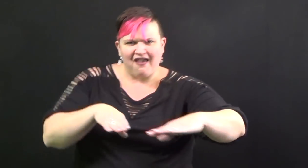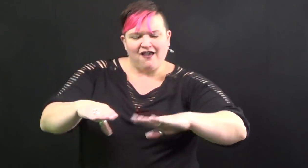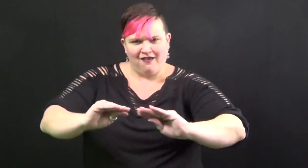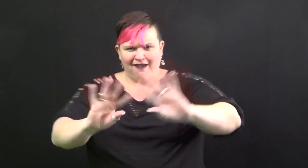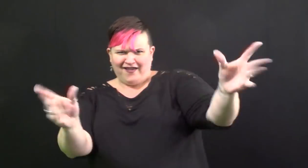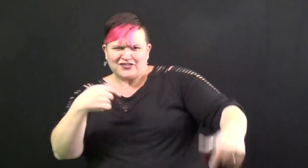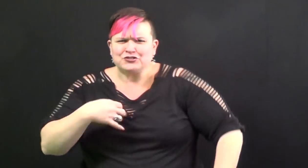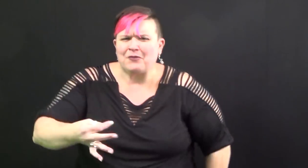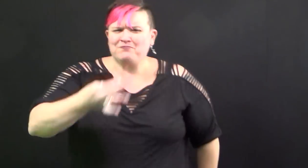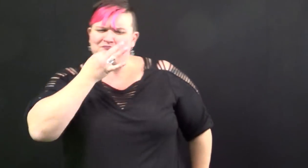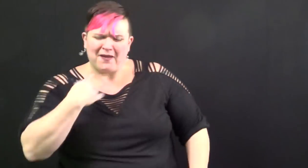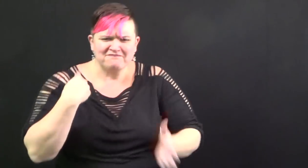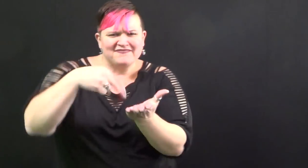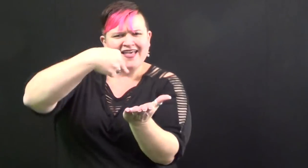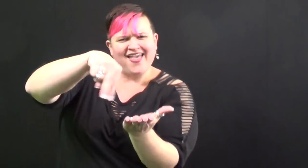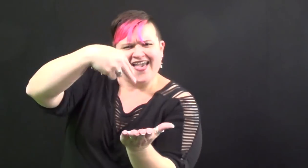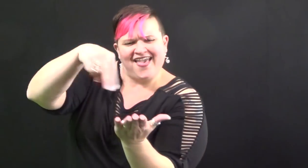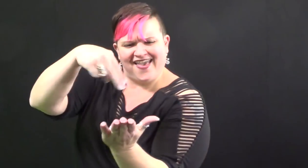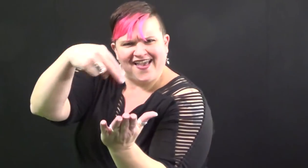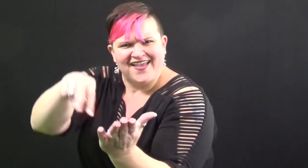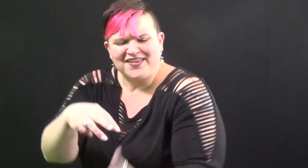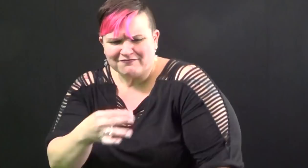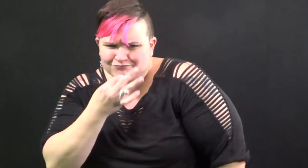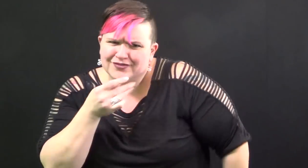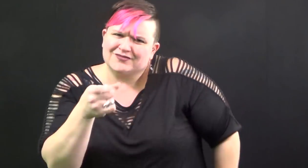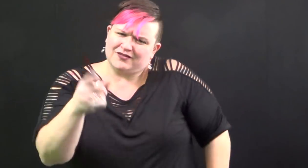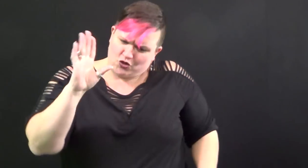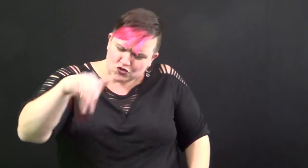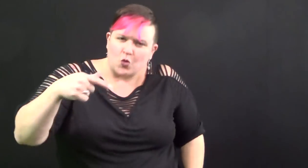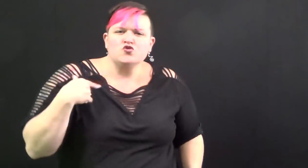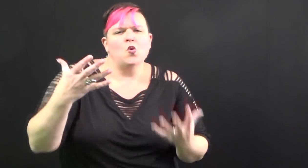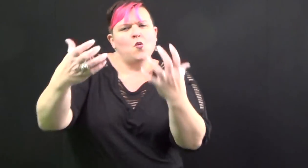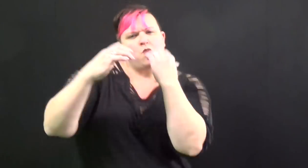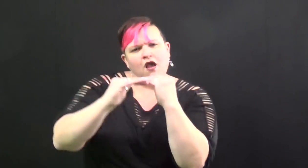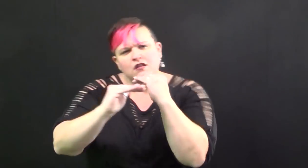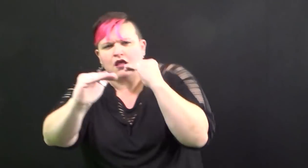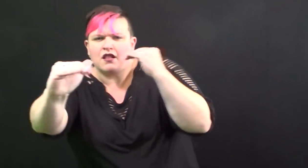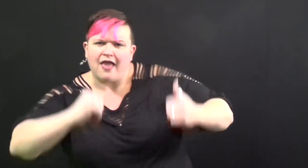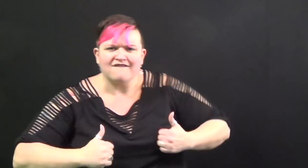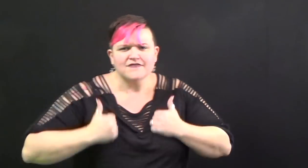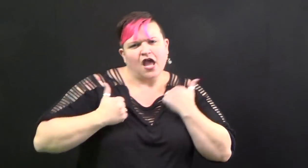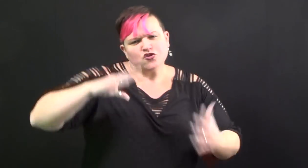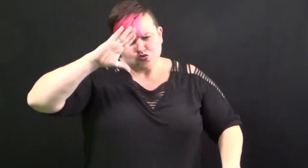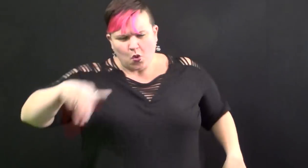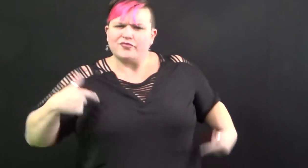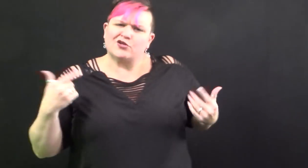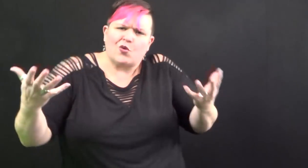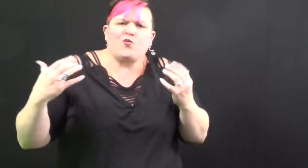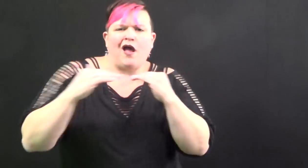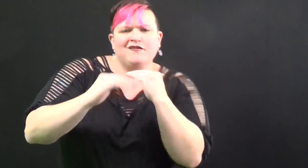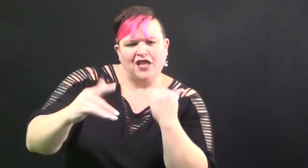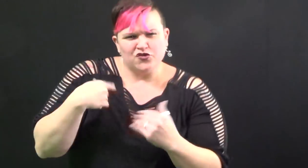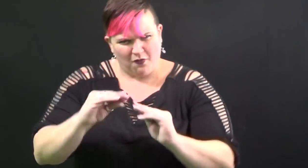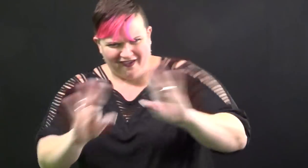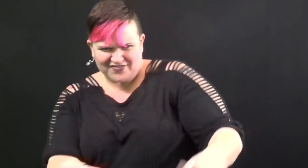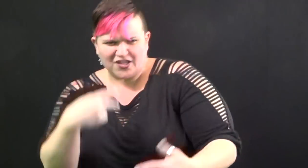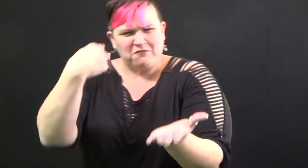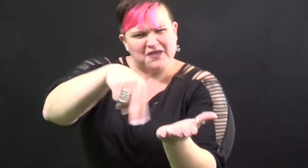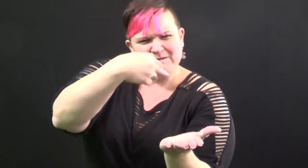been born with two right feet. I know you've been looking for something concrete. You must have been born with two right feet. He said one,